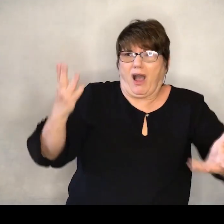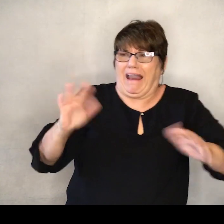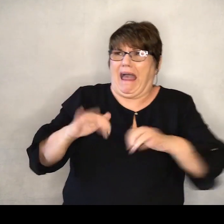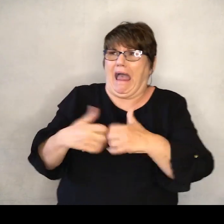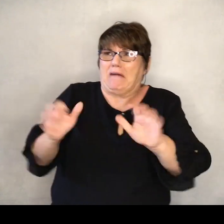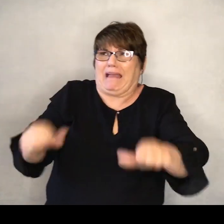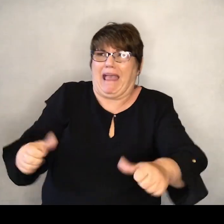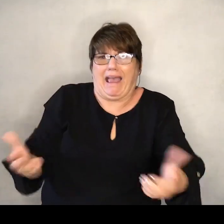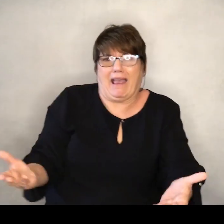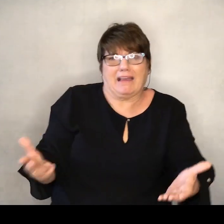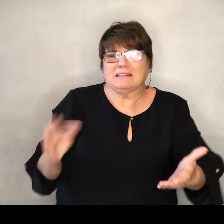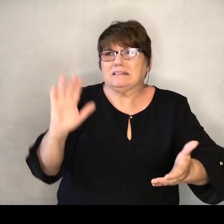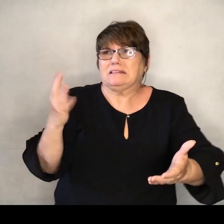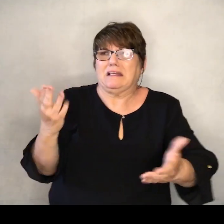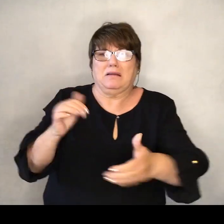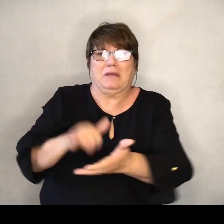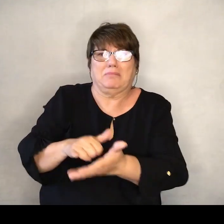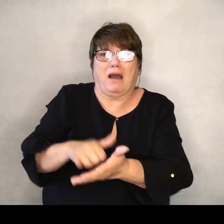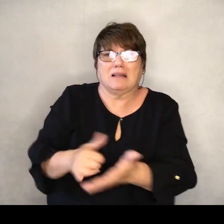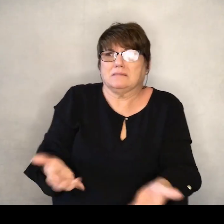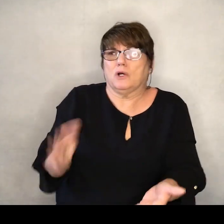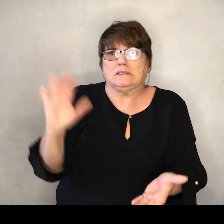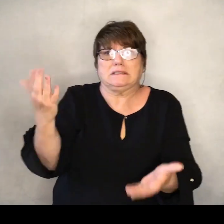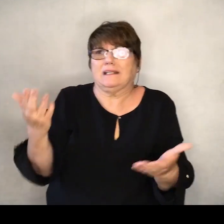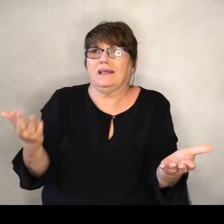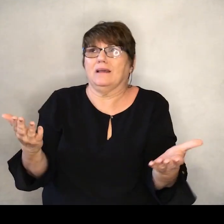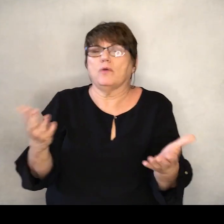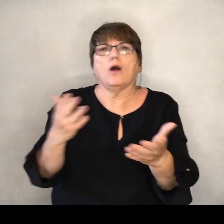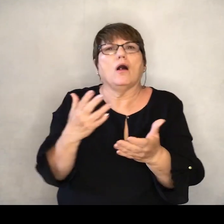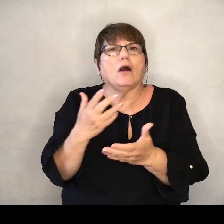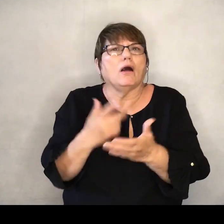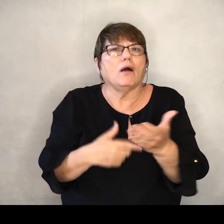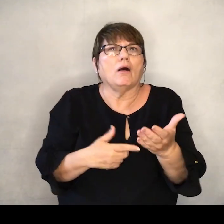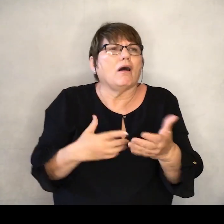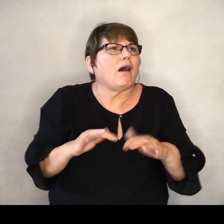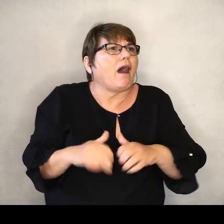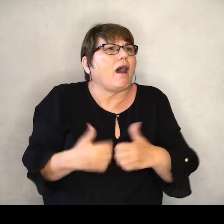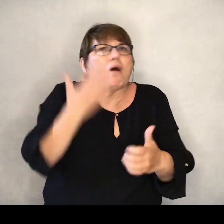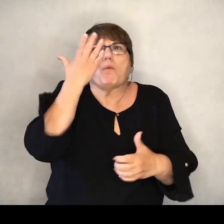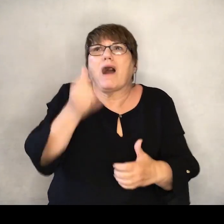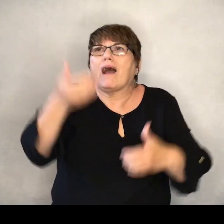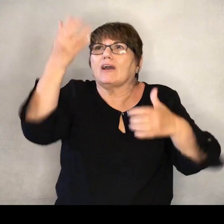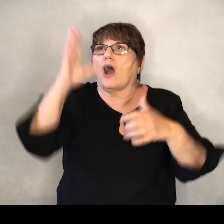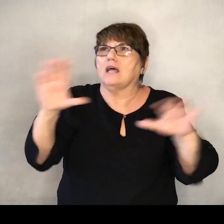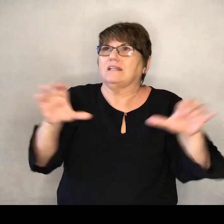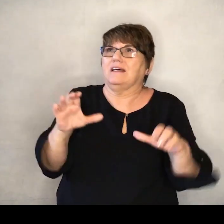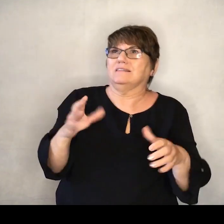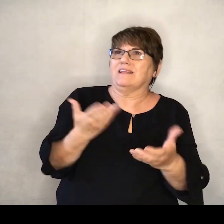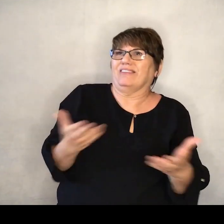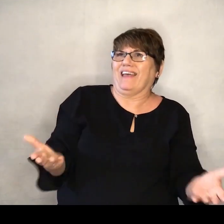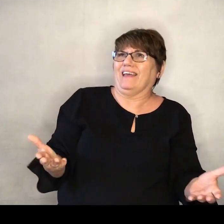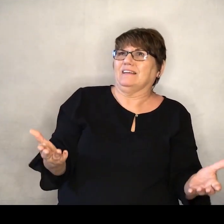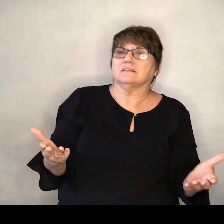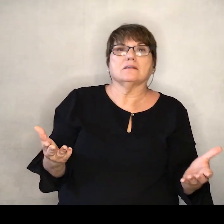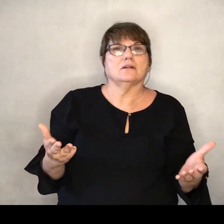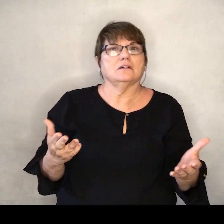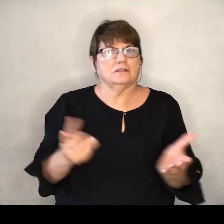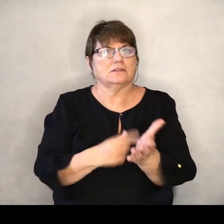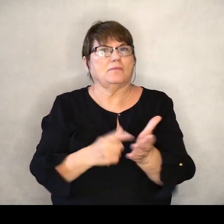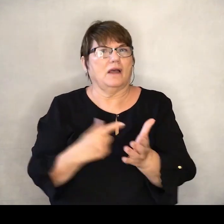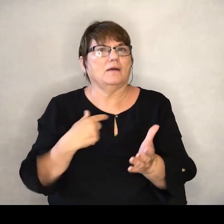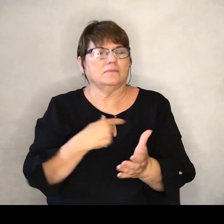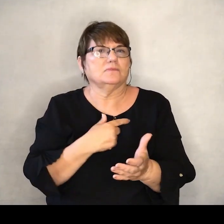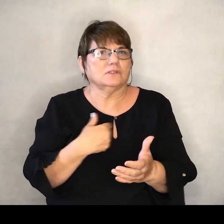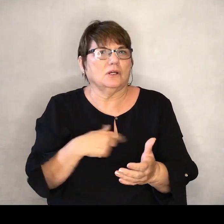I mean, sometimes there seems to be no rhyme or reason to why God does the things he does. Yet, the more that we